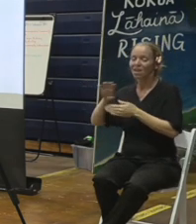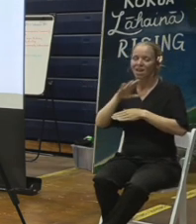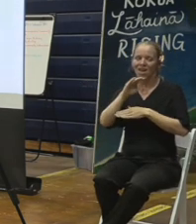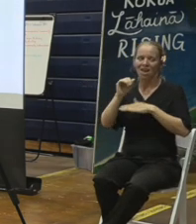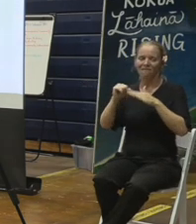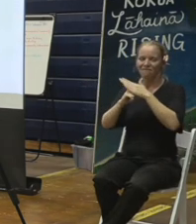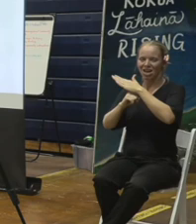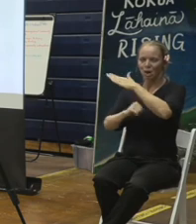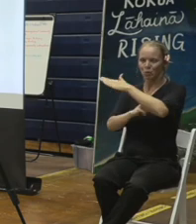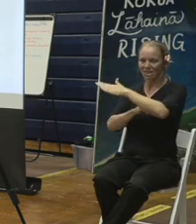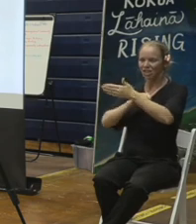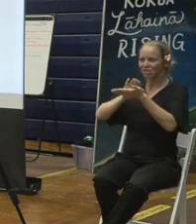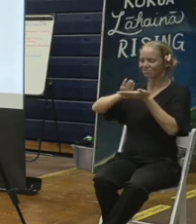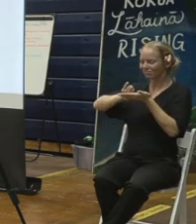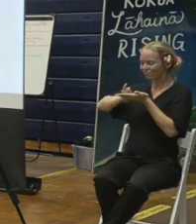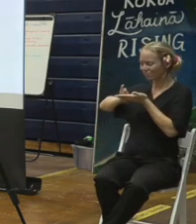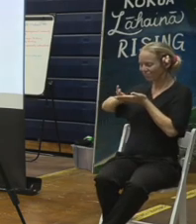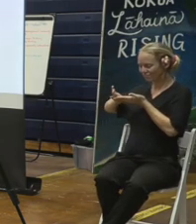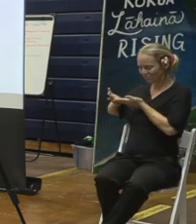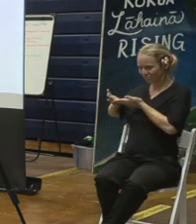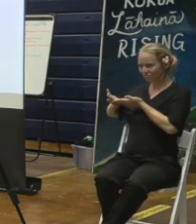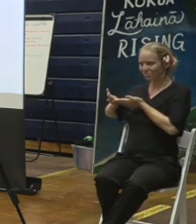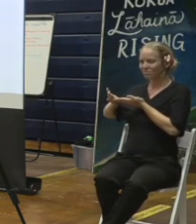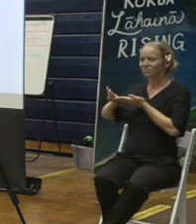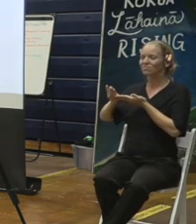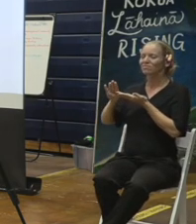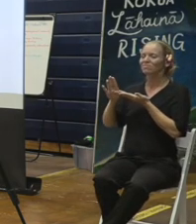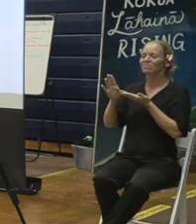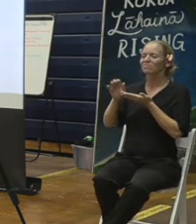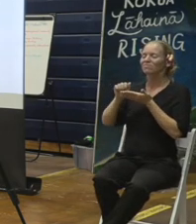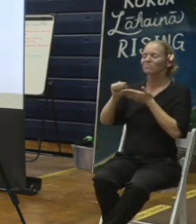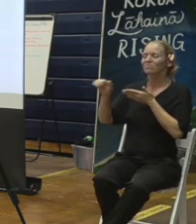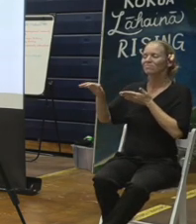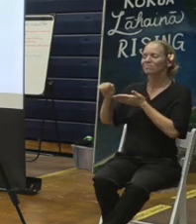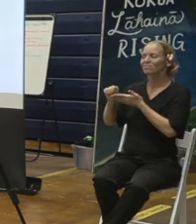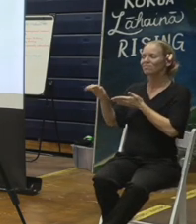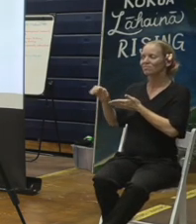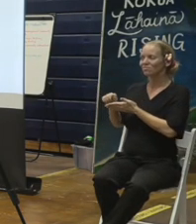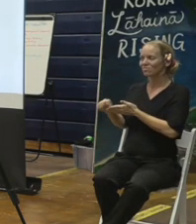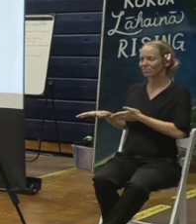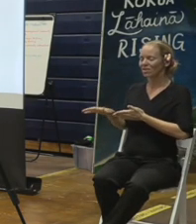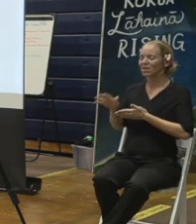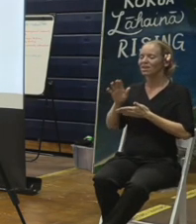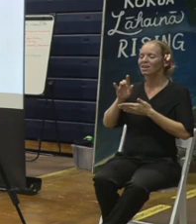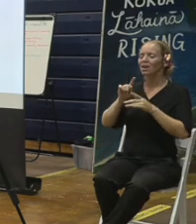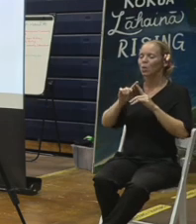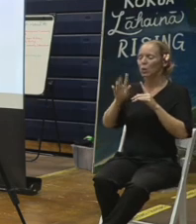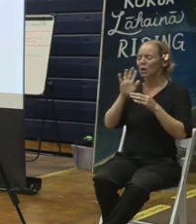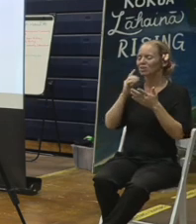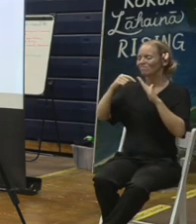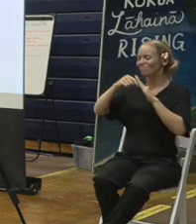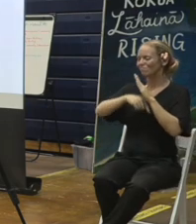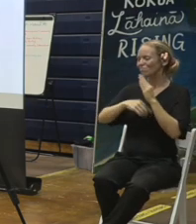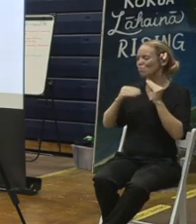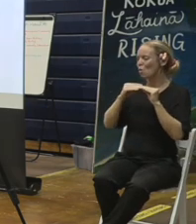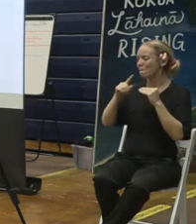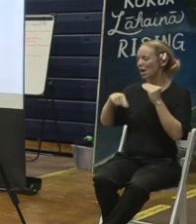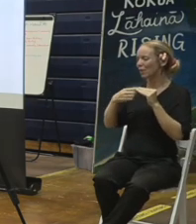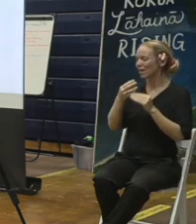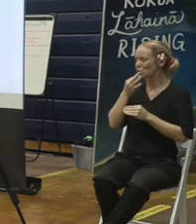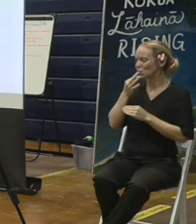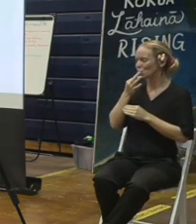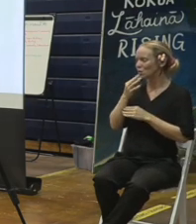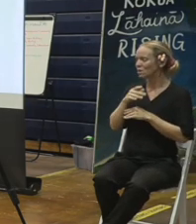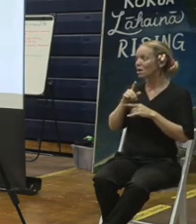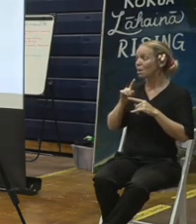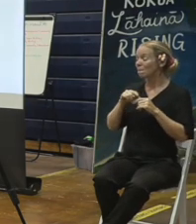and take all that out and haul it away, which I'll talk about that process in a minute. Once that is complete, then we will